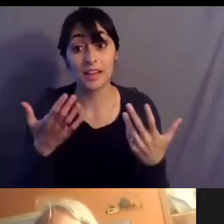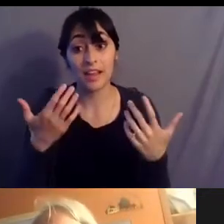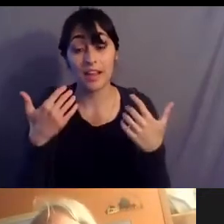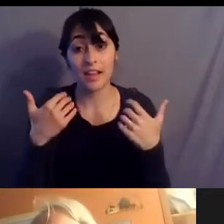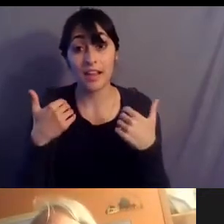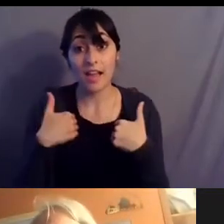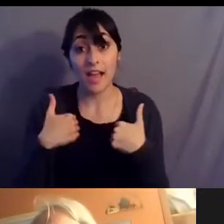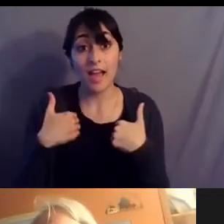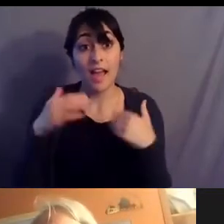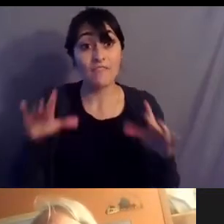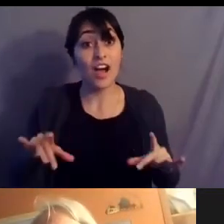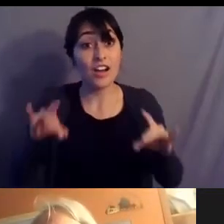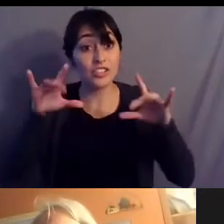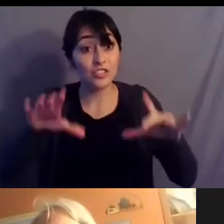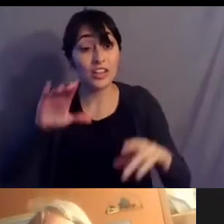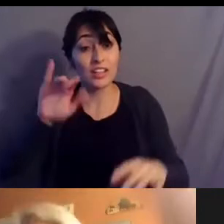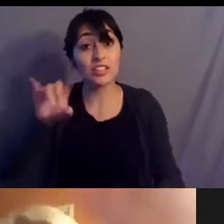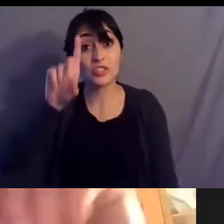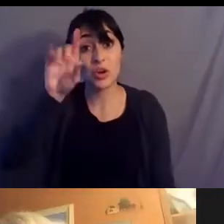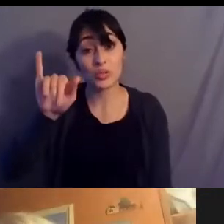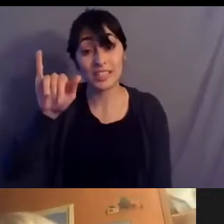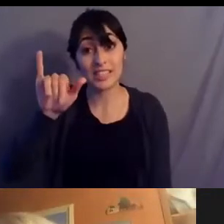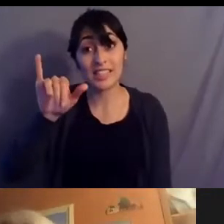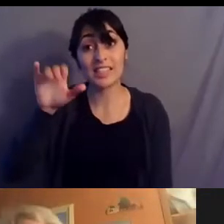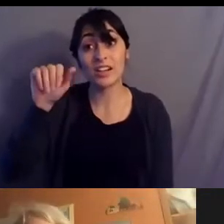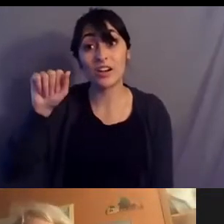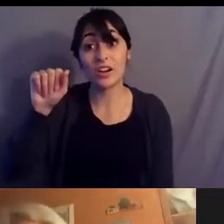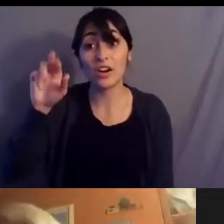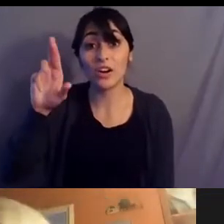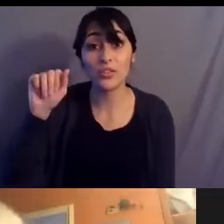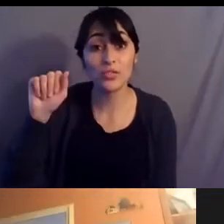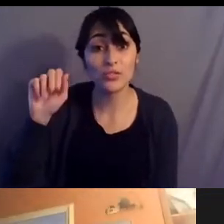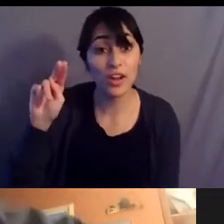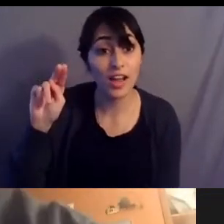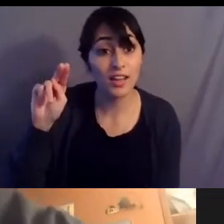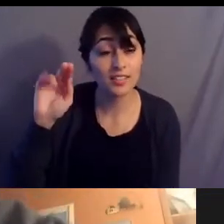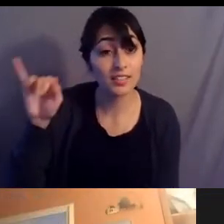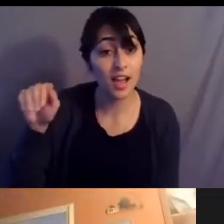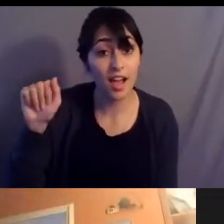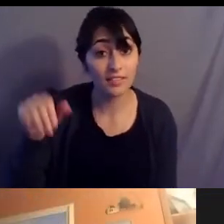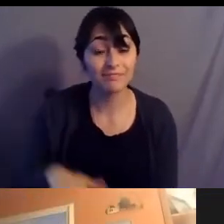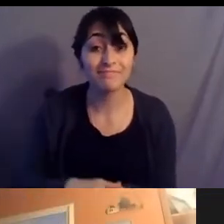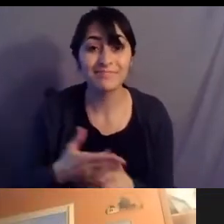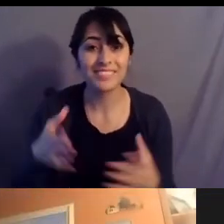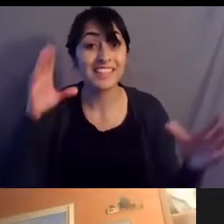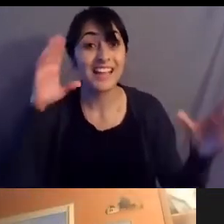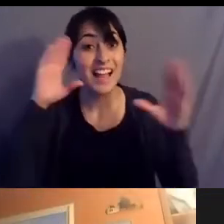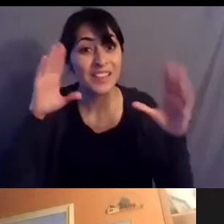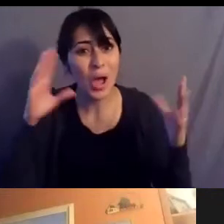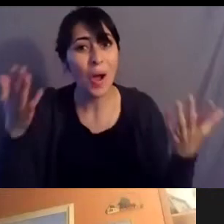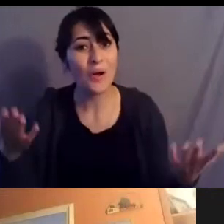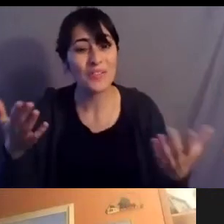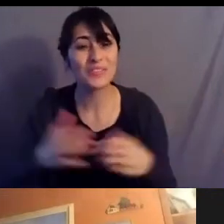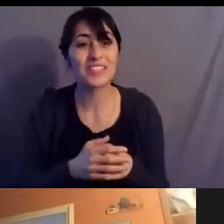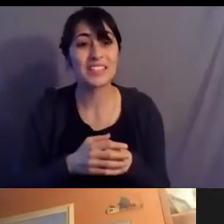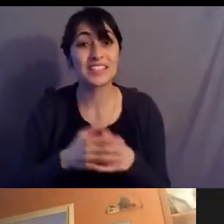australia jody aranda hey jody thank you for coming in mate uh hello everyone very interesting this is